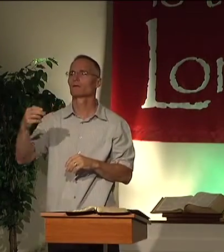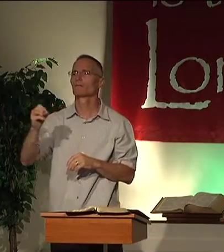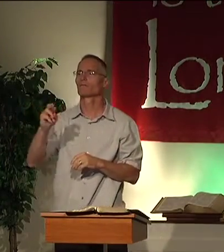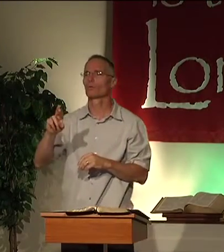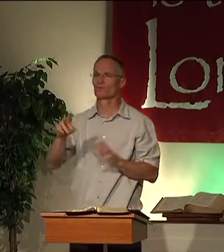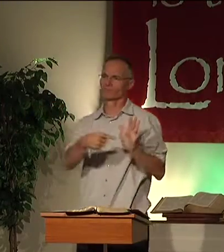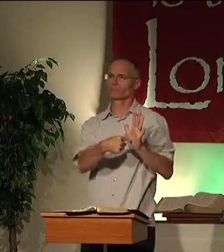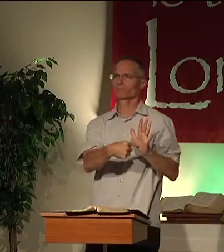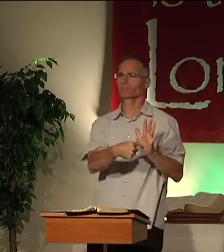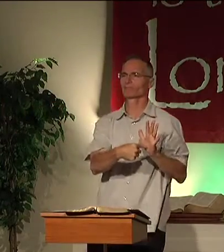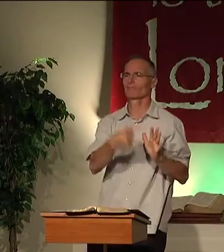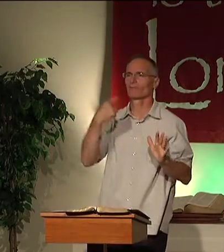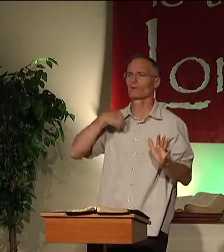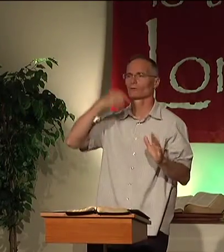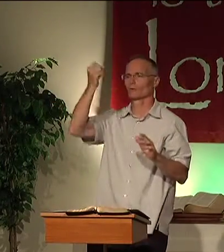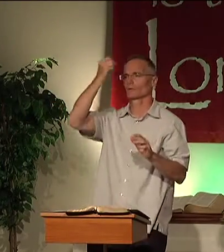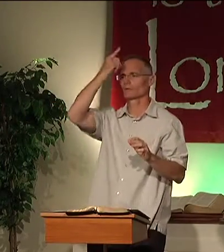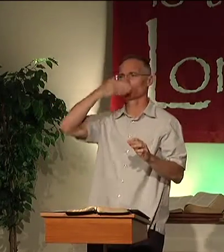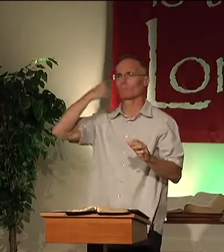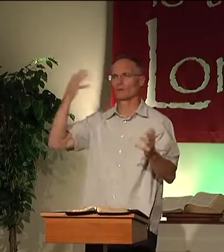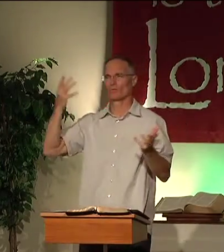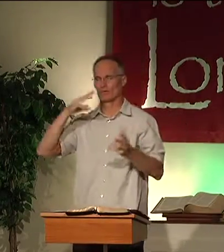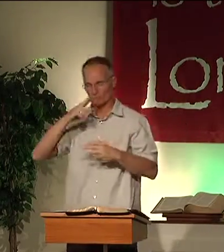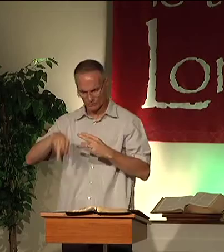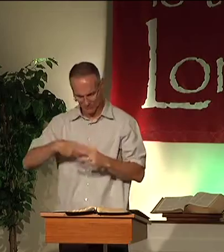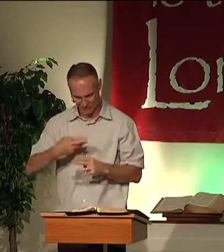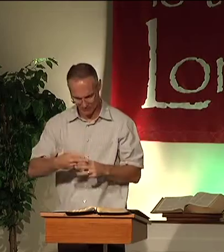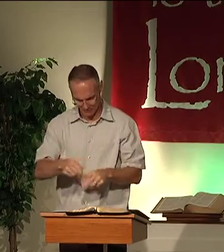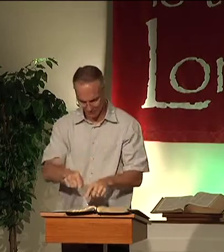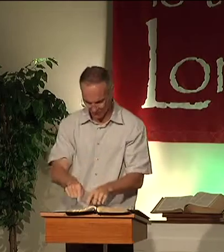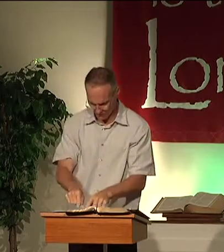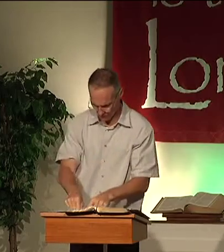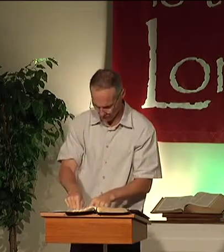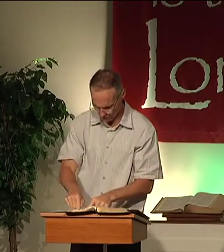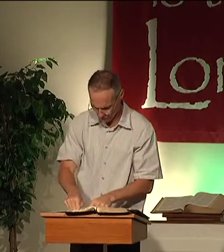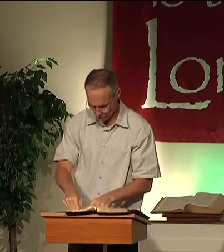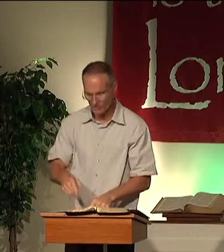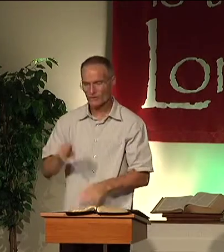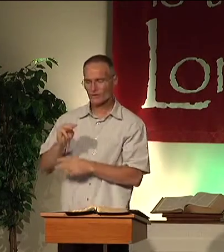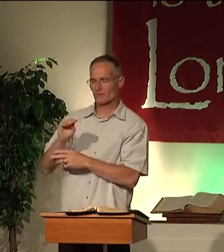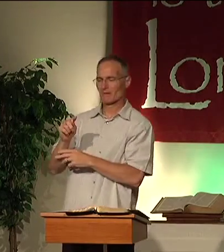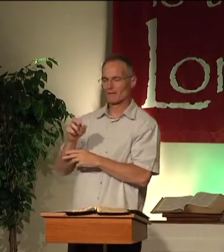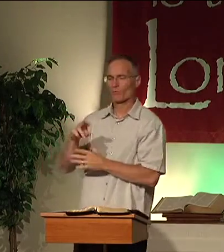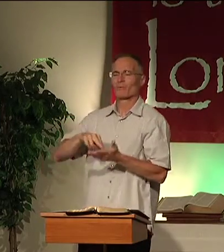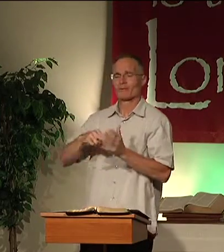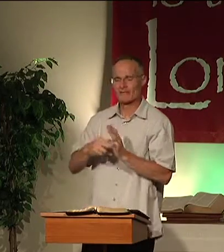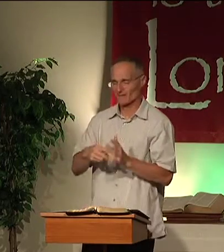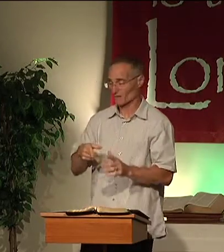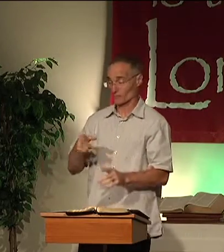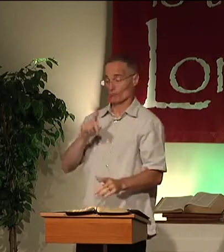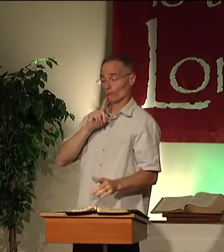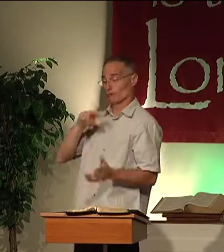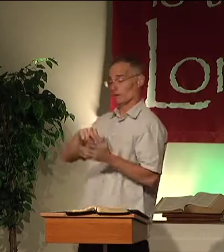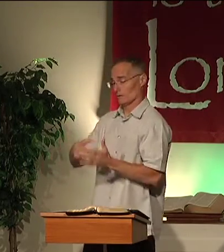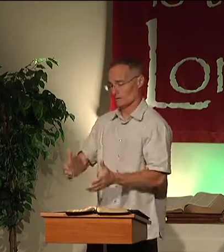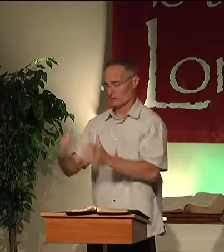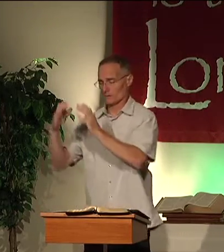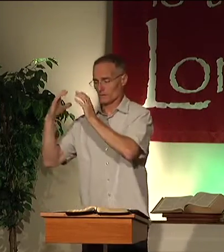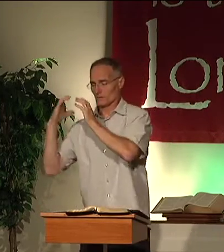This is actually a metaphor to help us understand better what he's talking about. A metaphor means basically